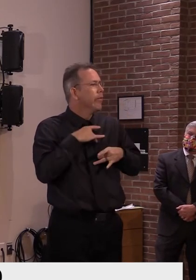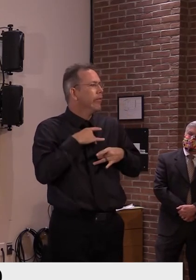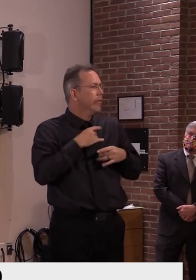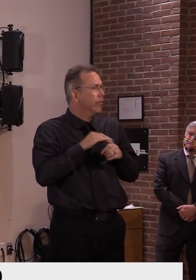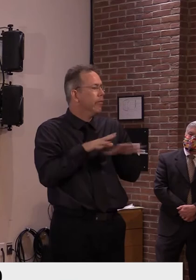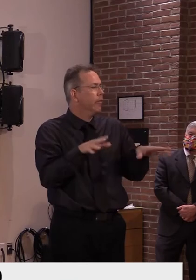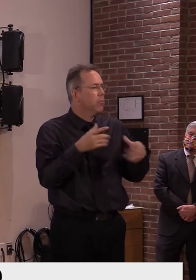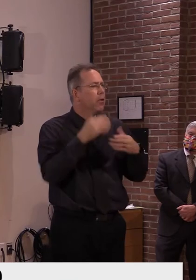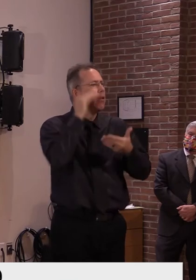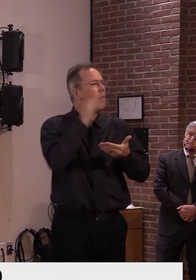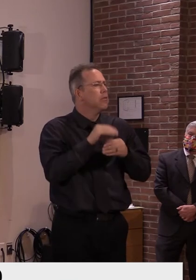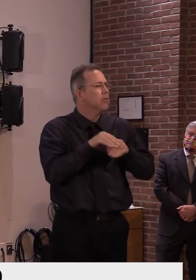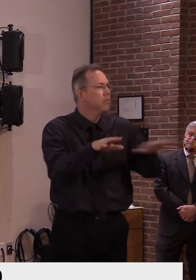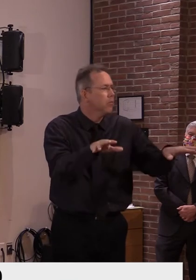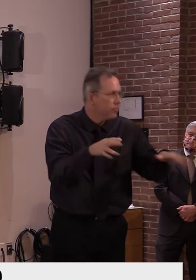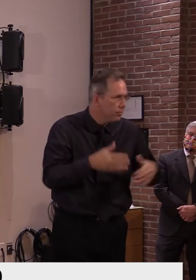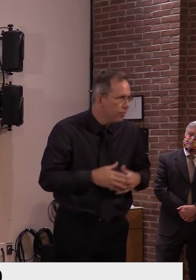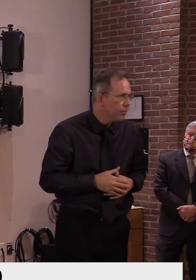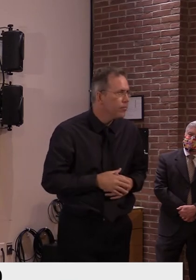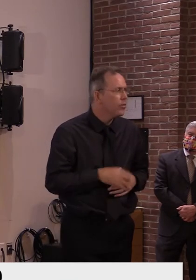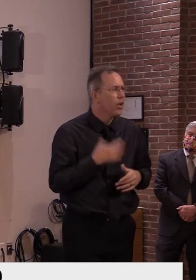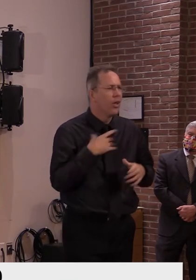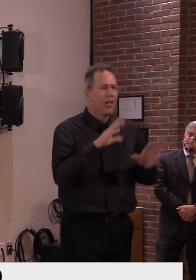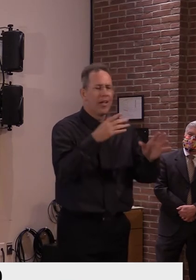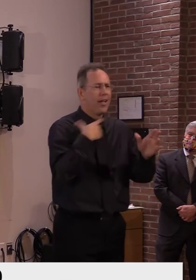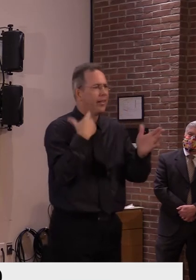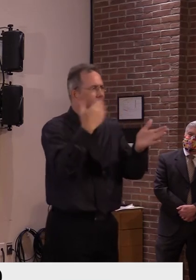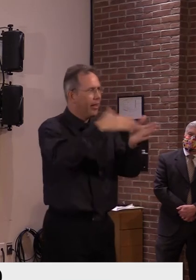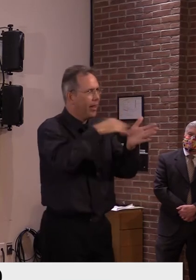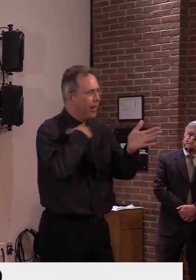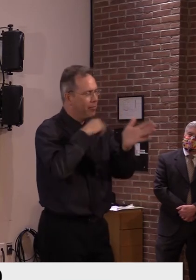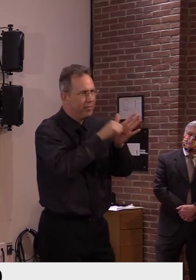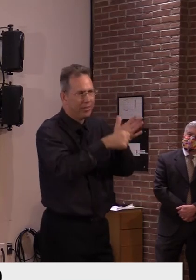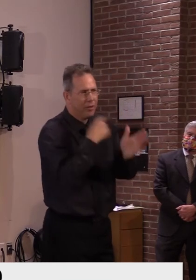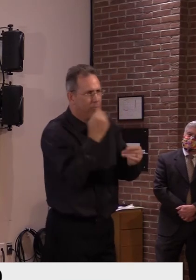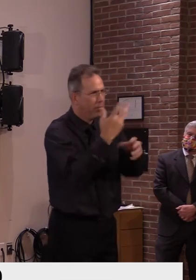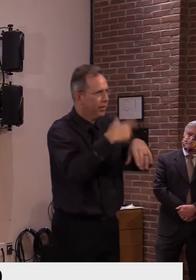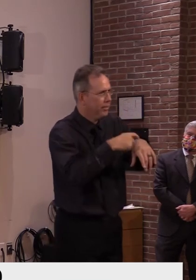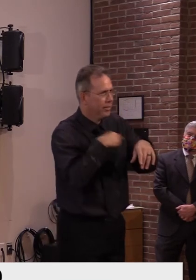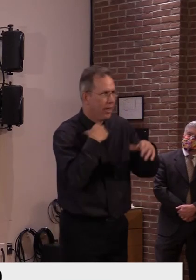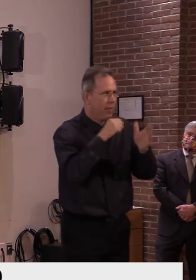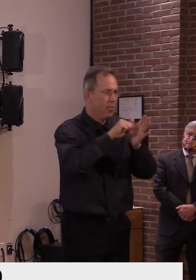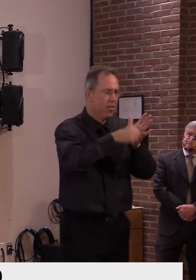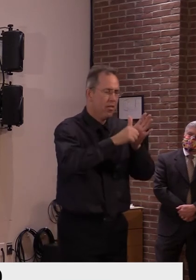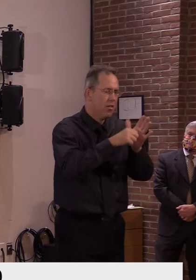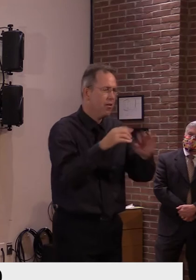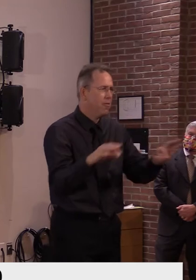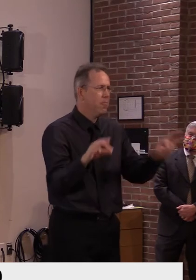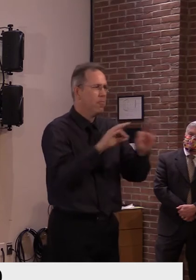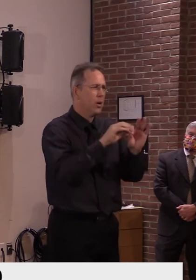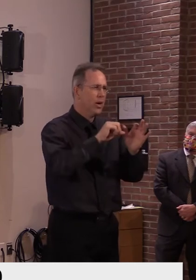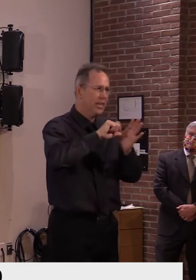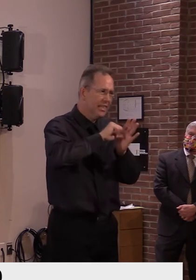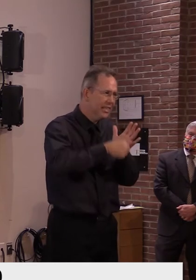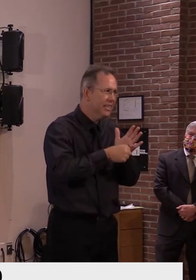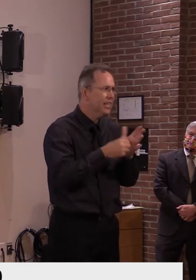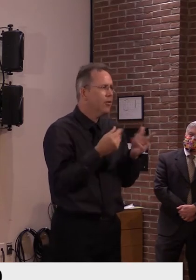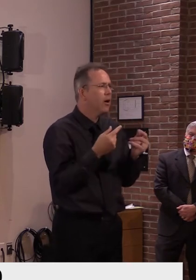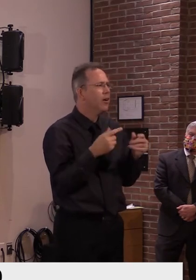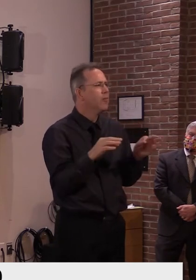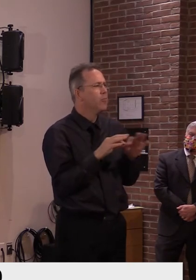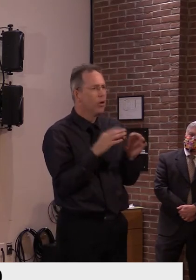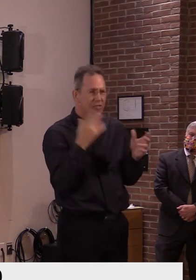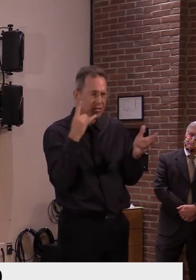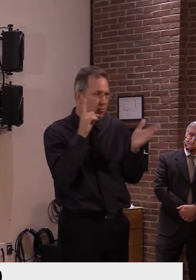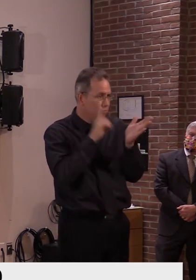re-emphasize a hundred times how important masks are and how all the data is going in the same direction in a very positive way.